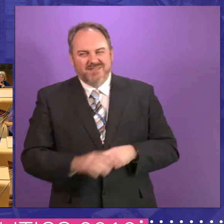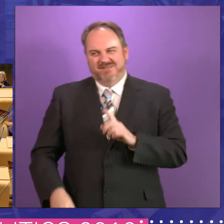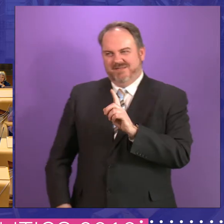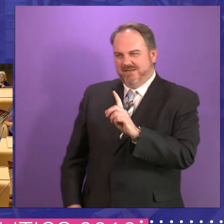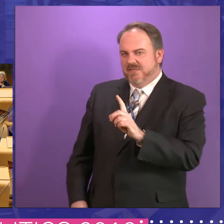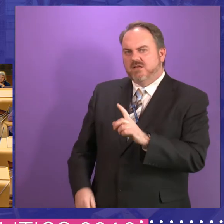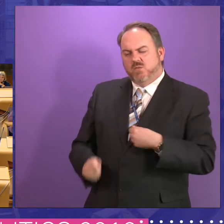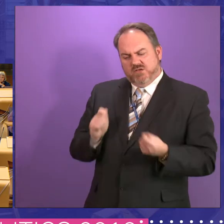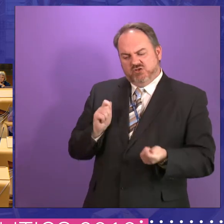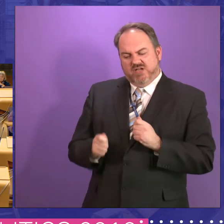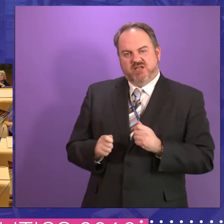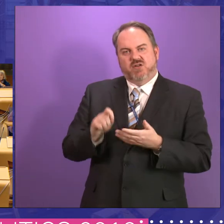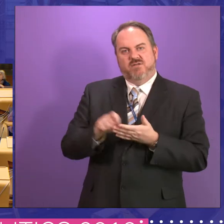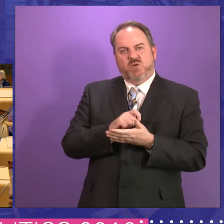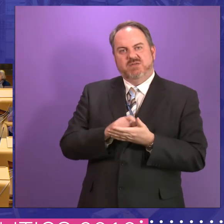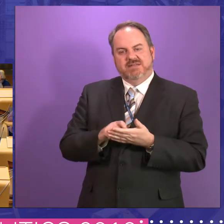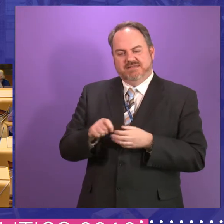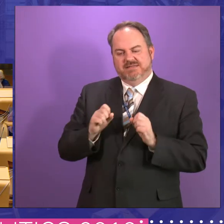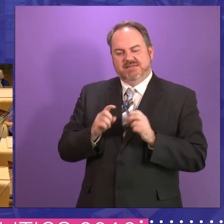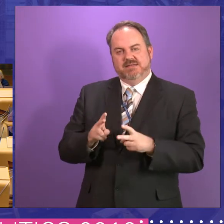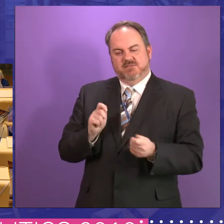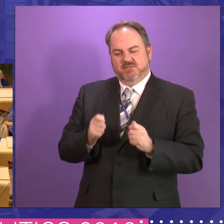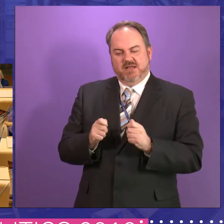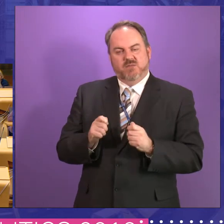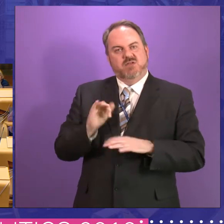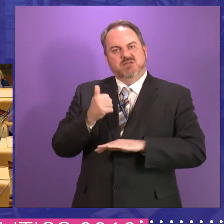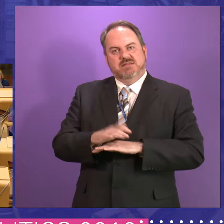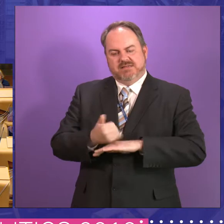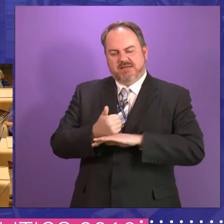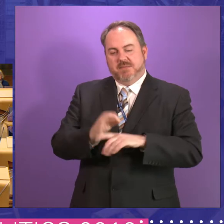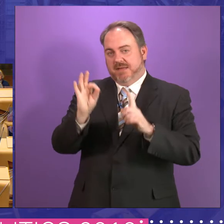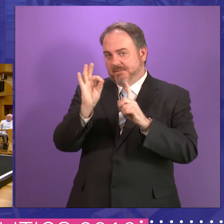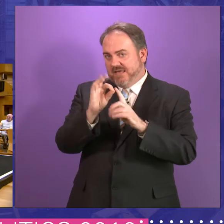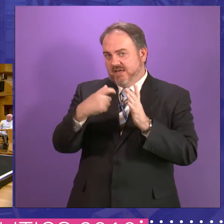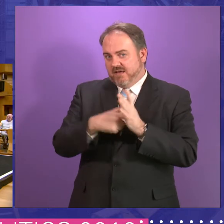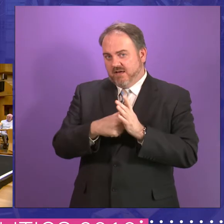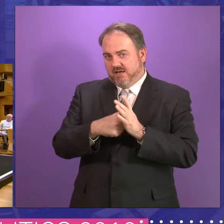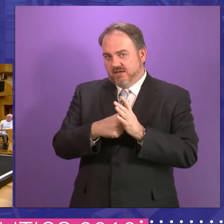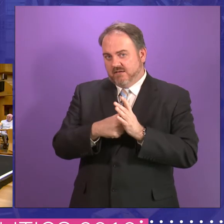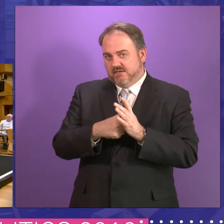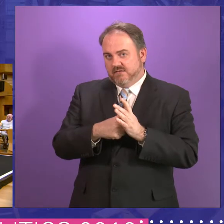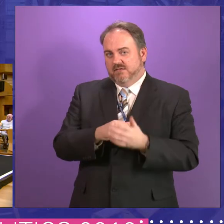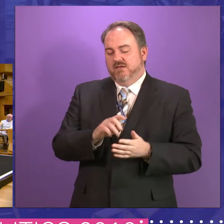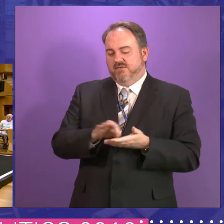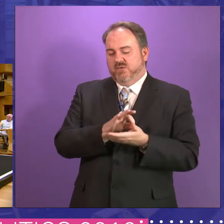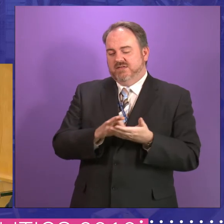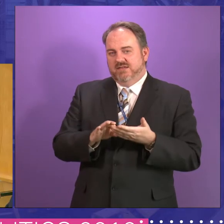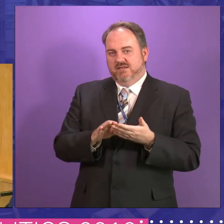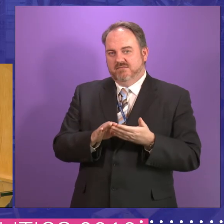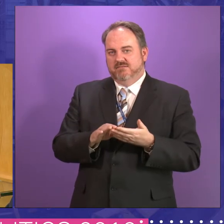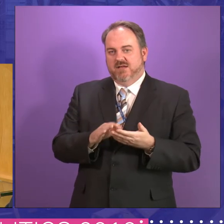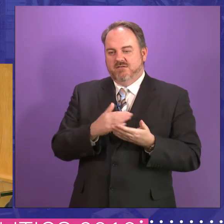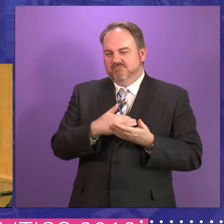we did change the voting system. PR for local government actually broke up all the big strongholds where it was dominated by one party. So